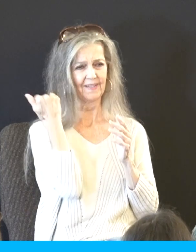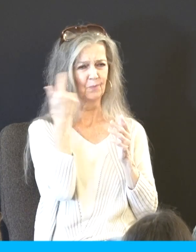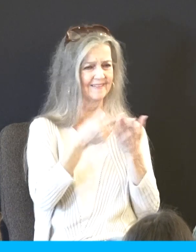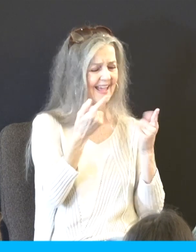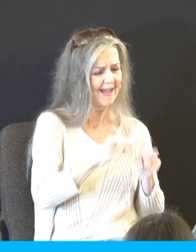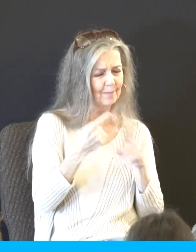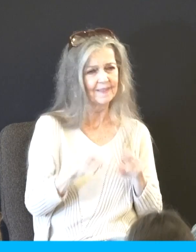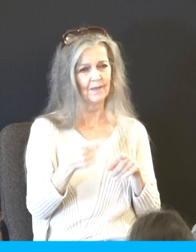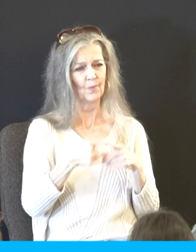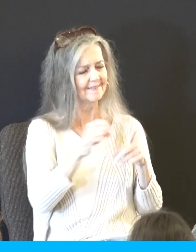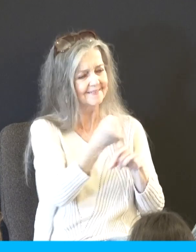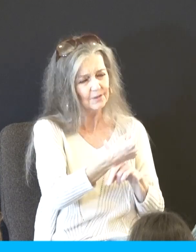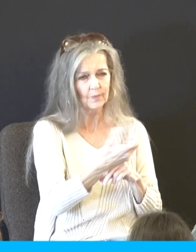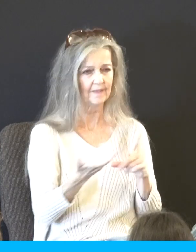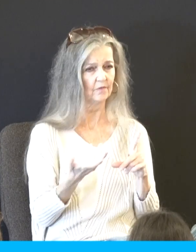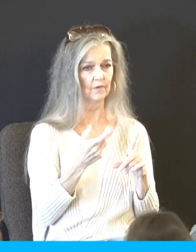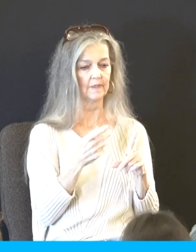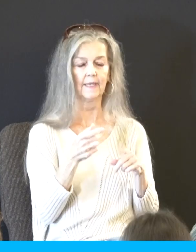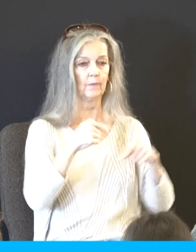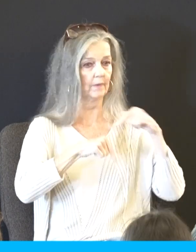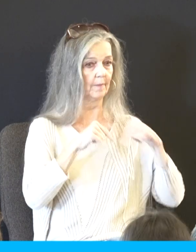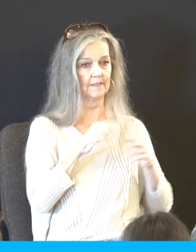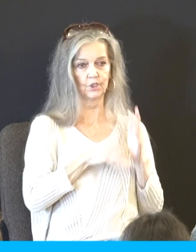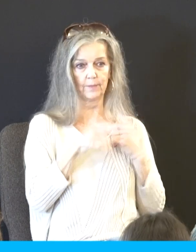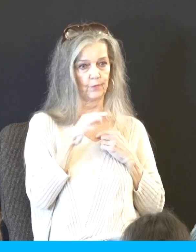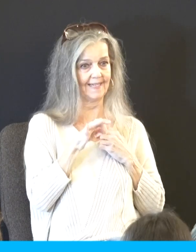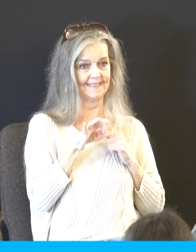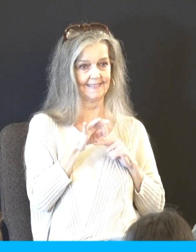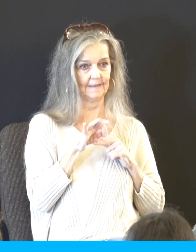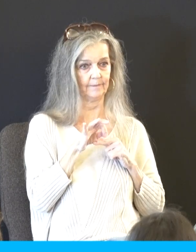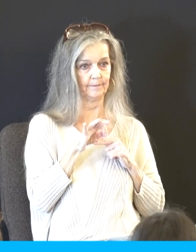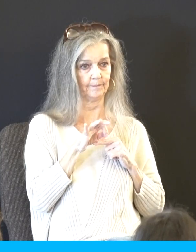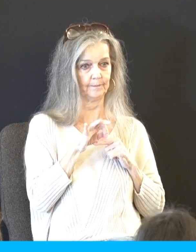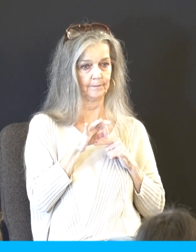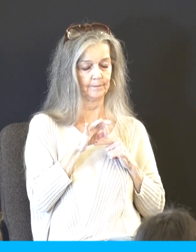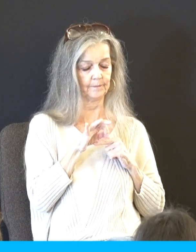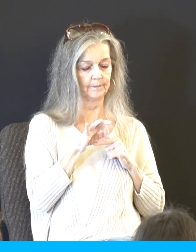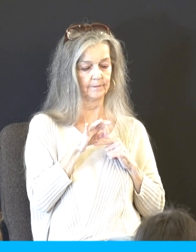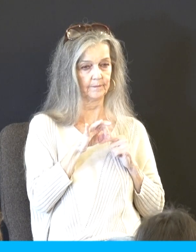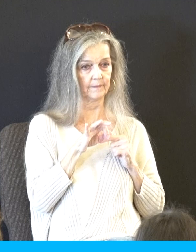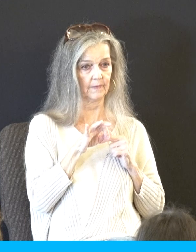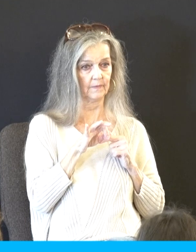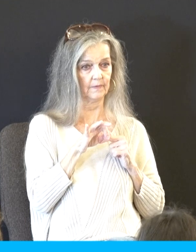of what was going on at the time. So chapter 19, just a brief look at this. And that is, if you remember chapter 19,